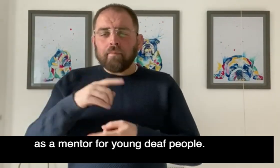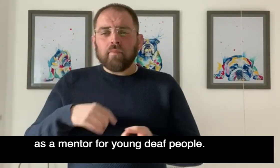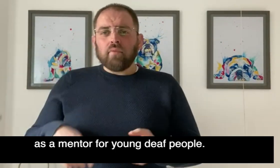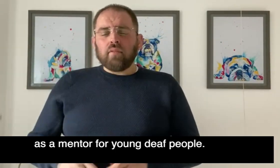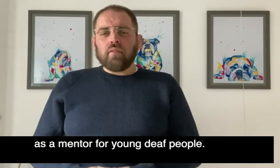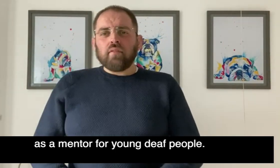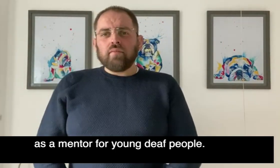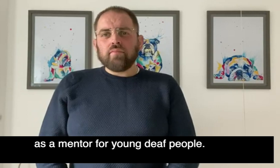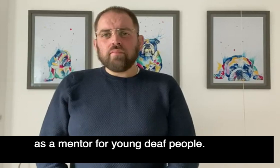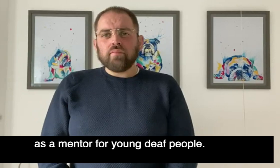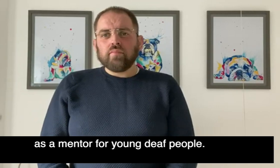deaf people.